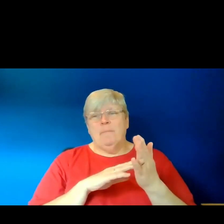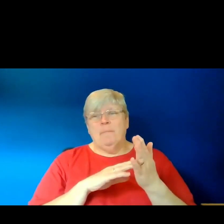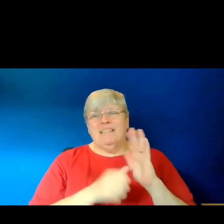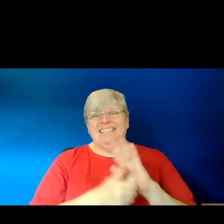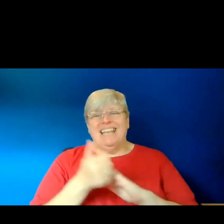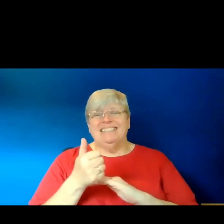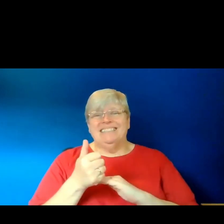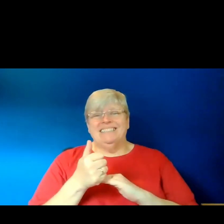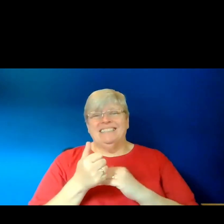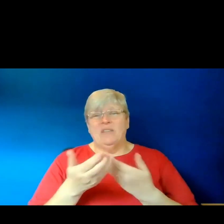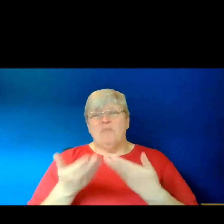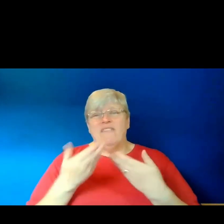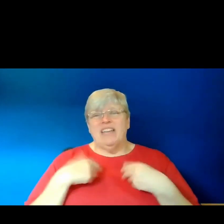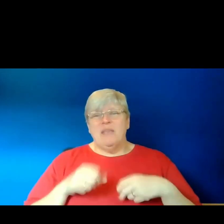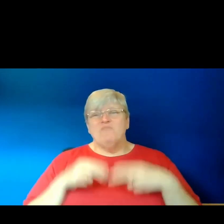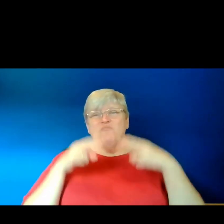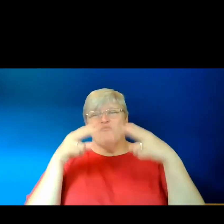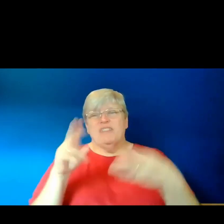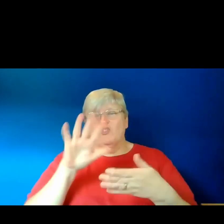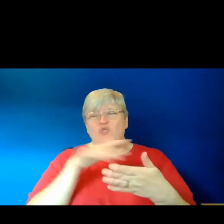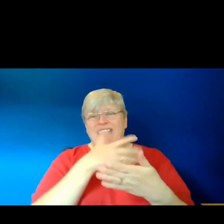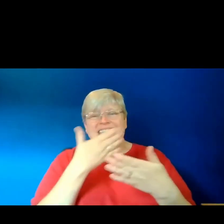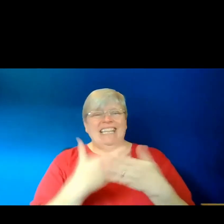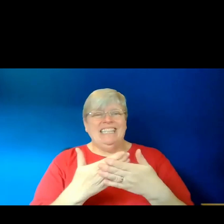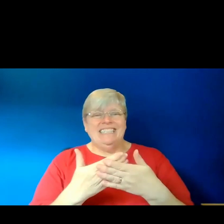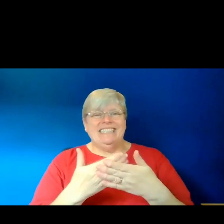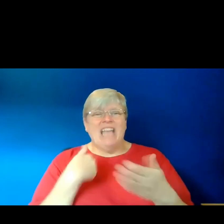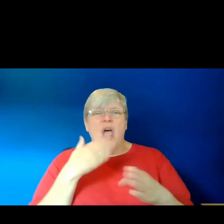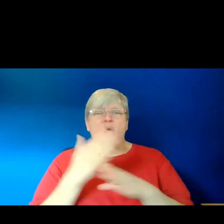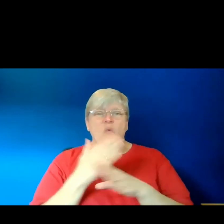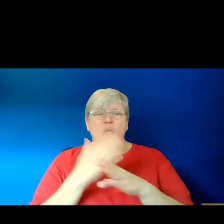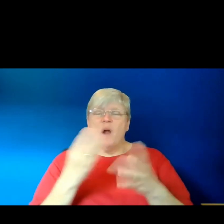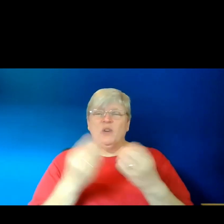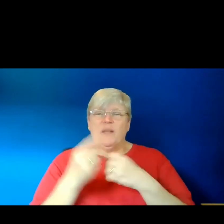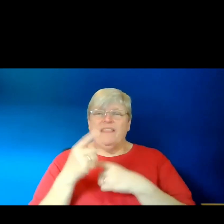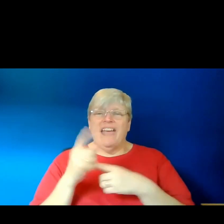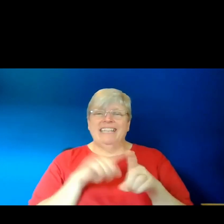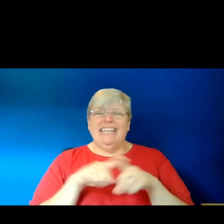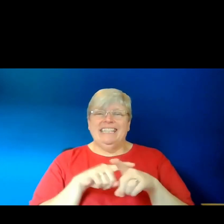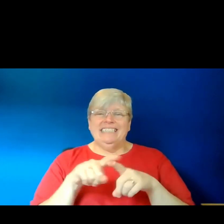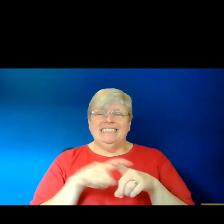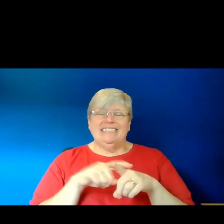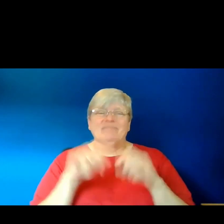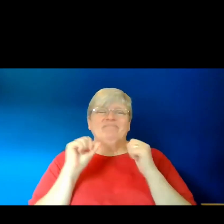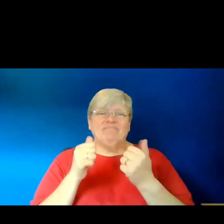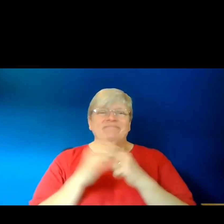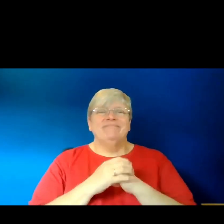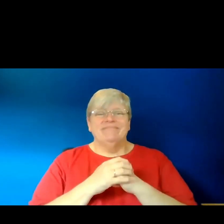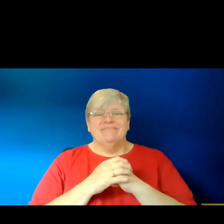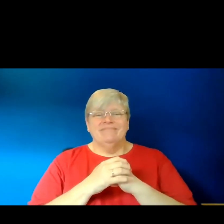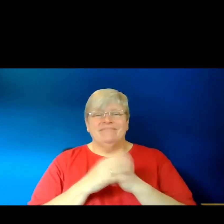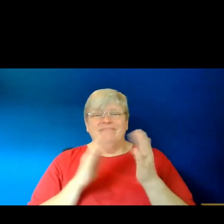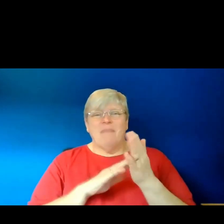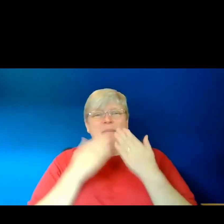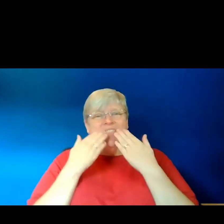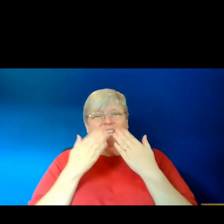the bridge translations and then from those I worked on the English language adaptations. So, yeah, I have my mom to thank for